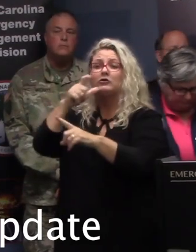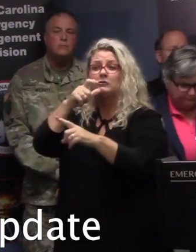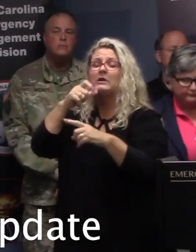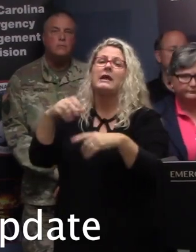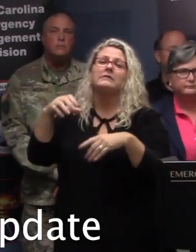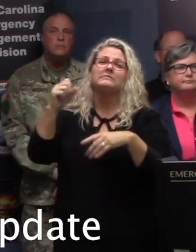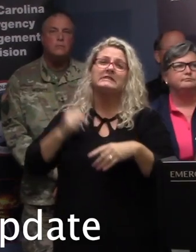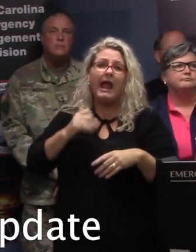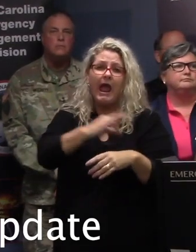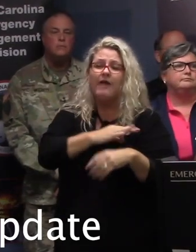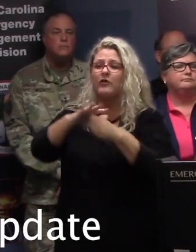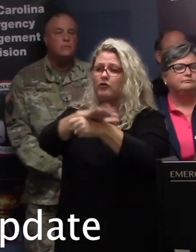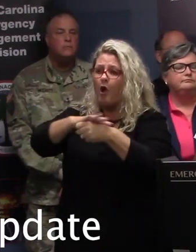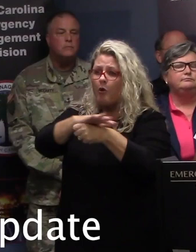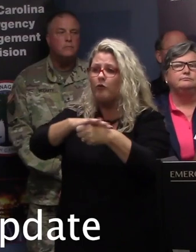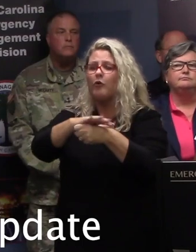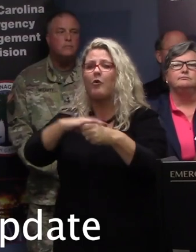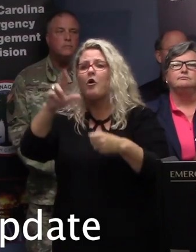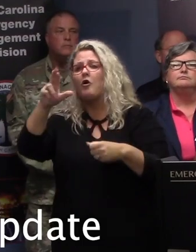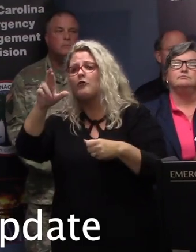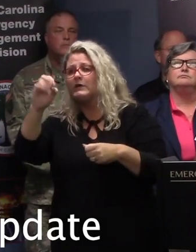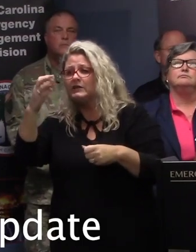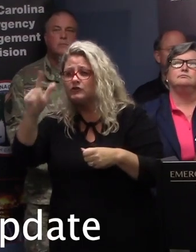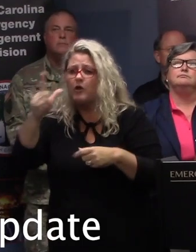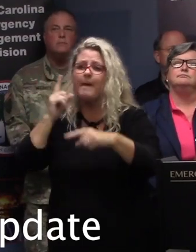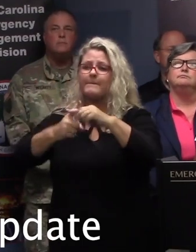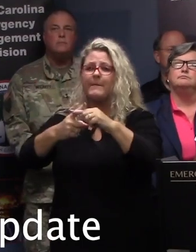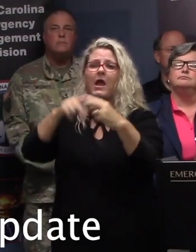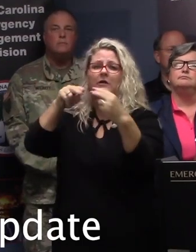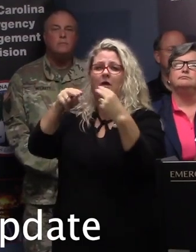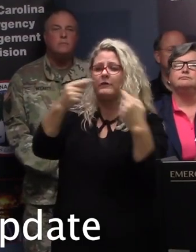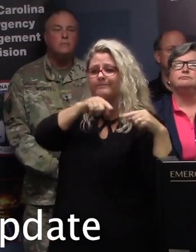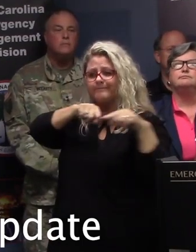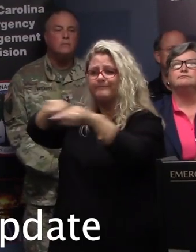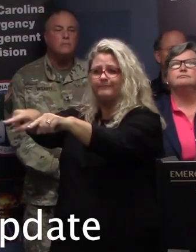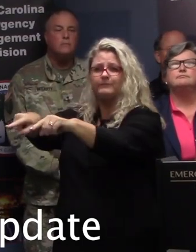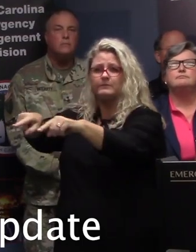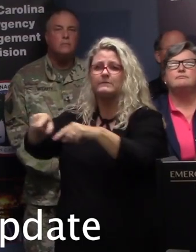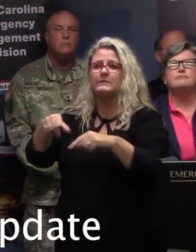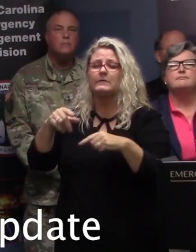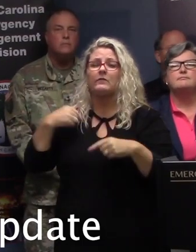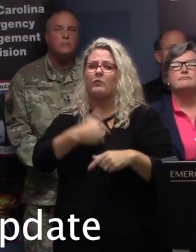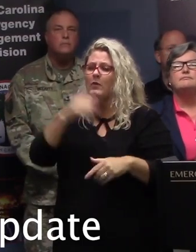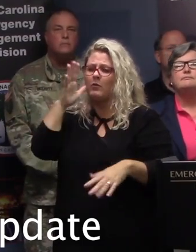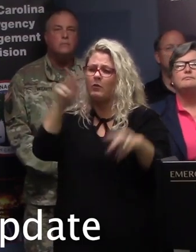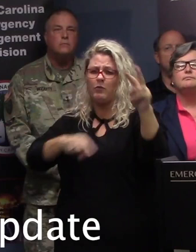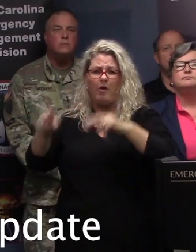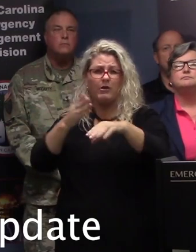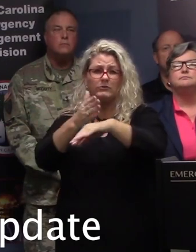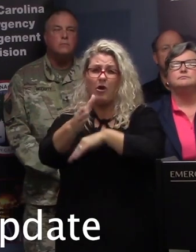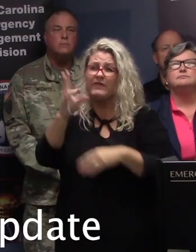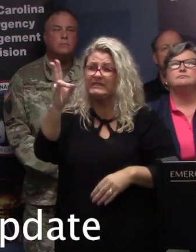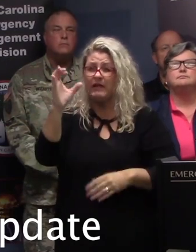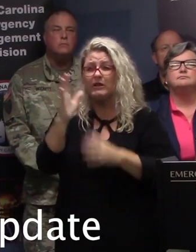local, regional evacuation routes, as well as lane reversal operations. We will either staff or monitor over 700